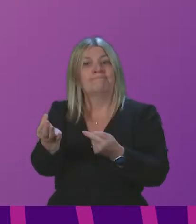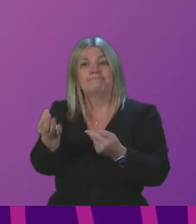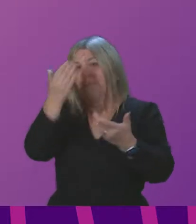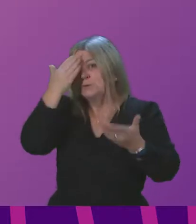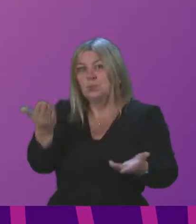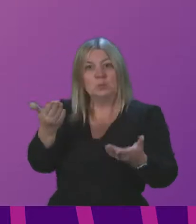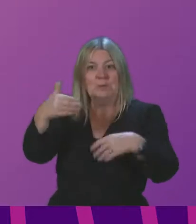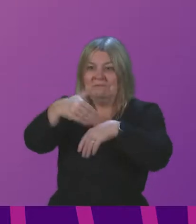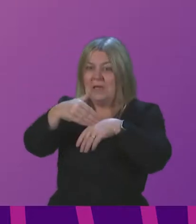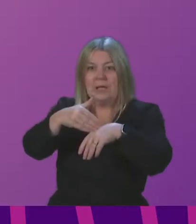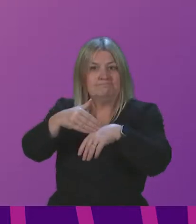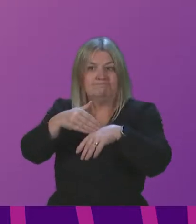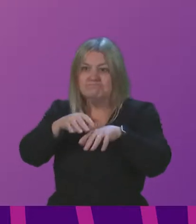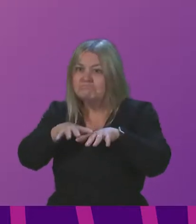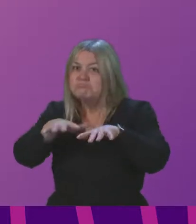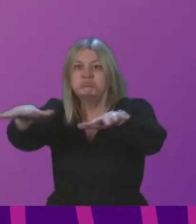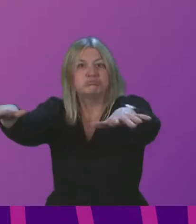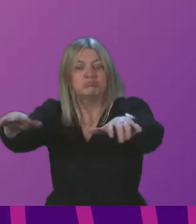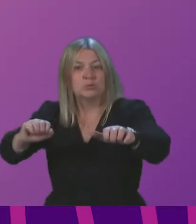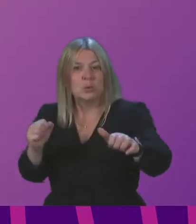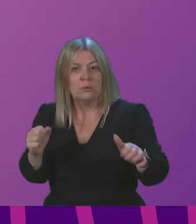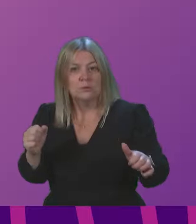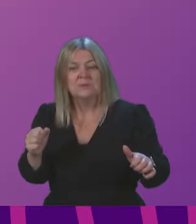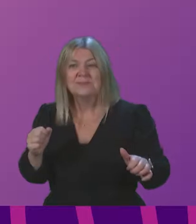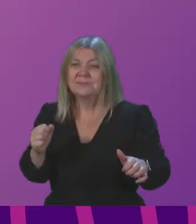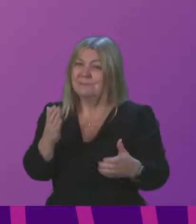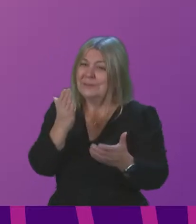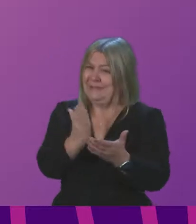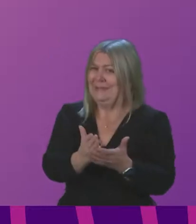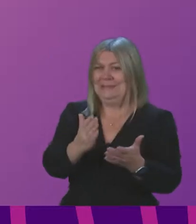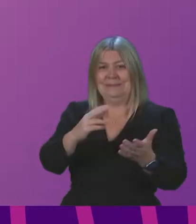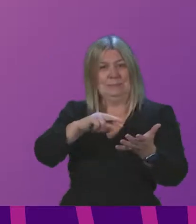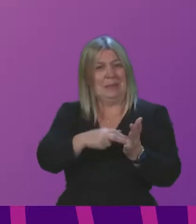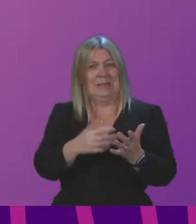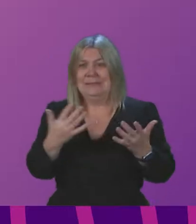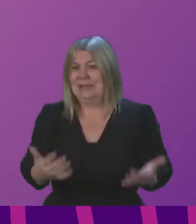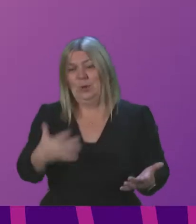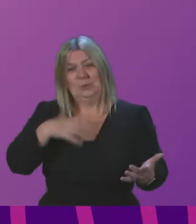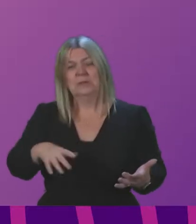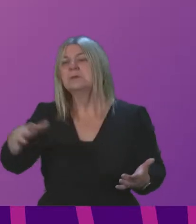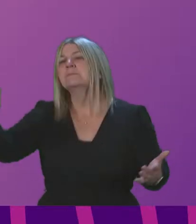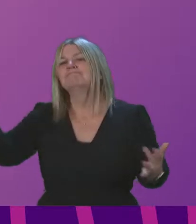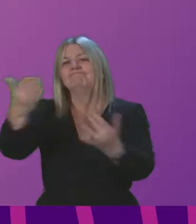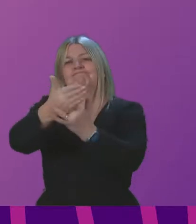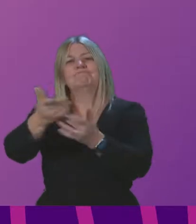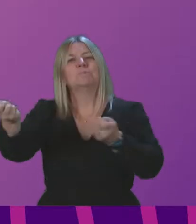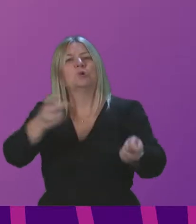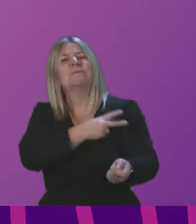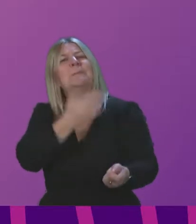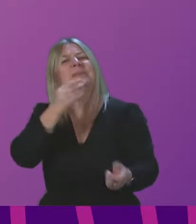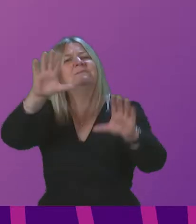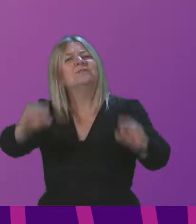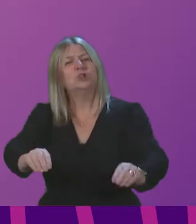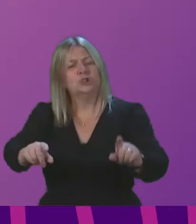in place, because there is insufficient staffing. We do need increased bed capacity, because there is a lack currently.